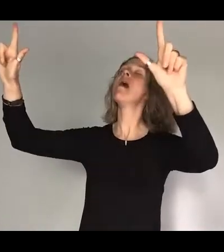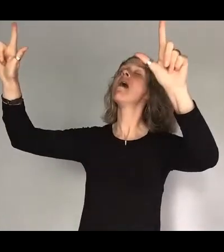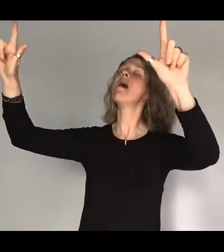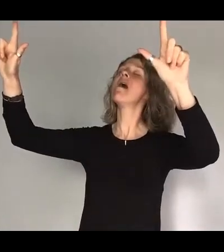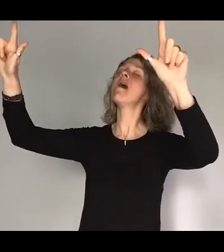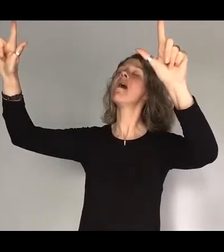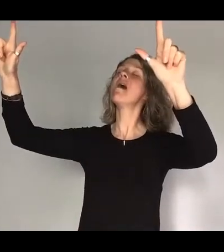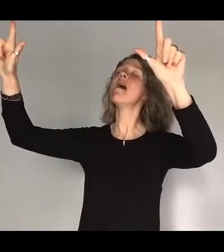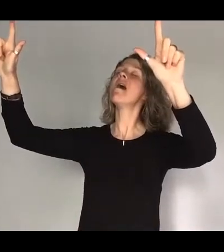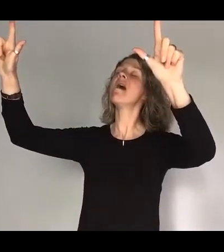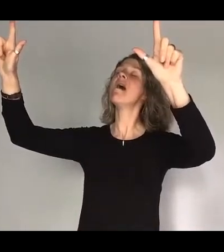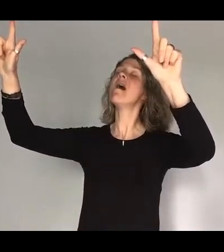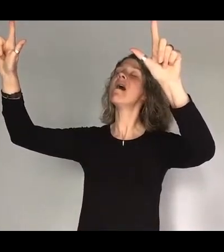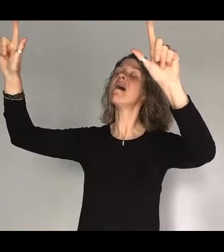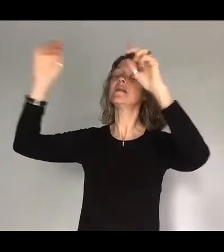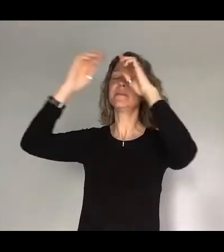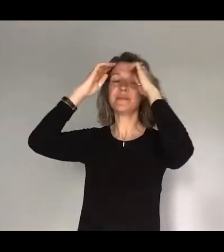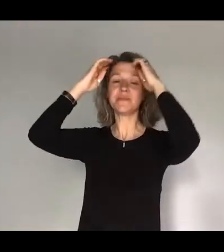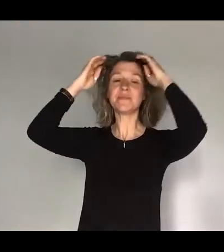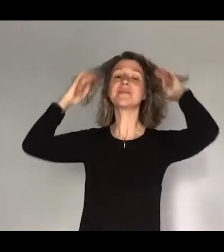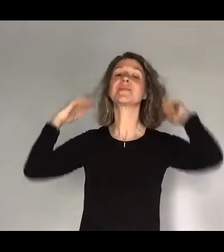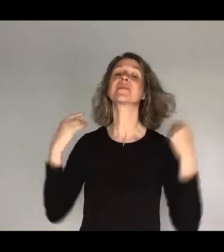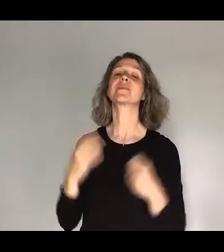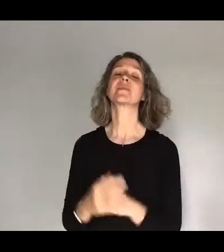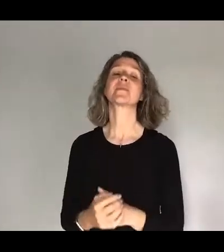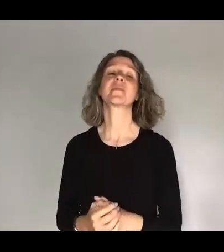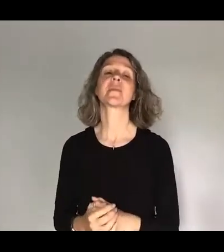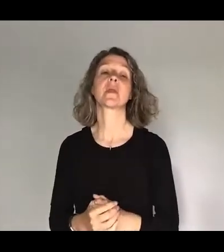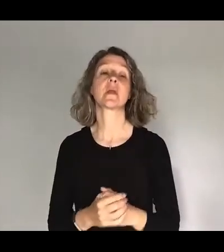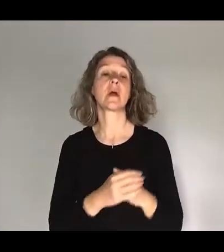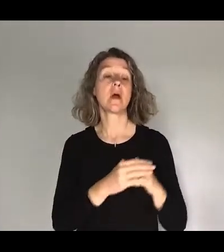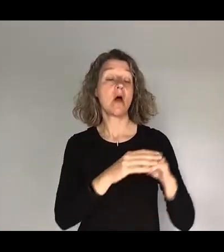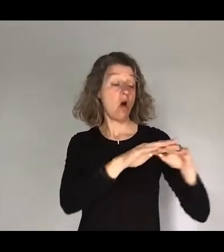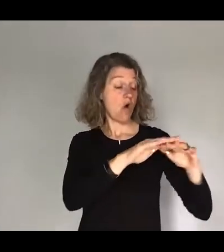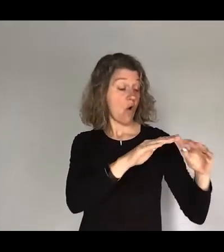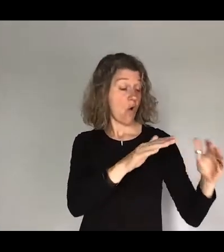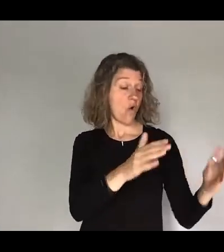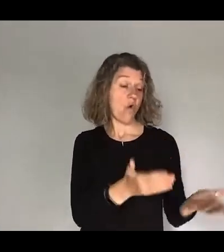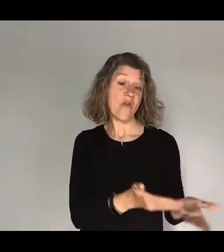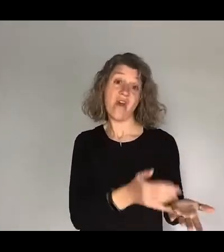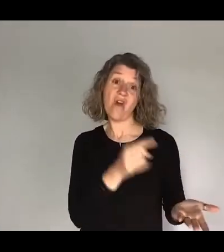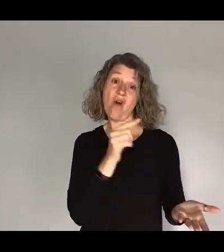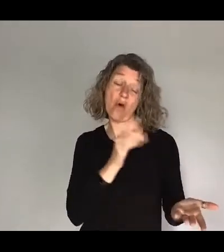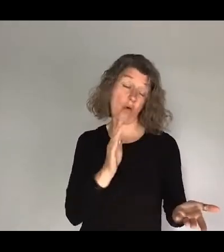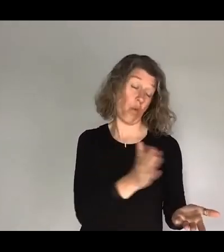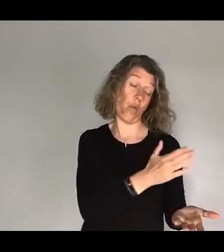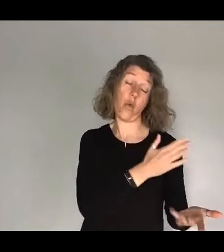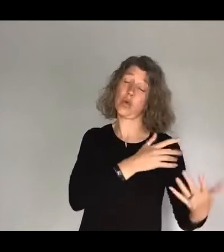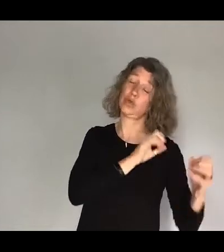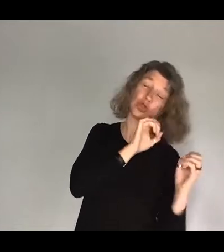Lord. You're so great, Jesus. And oh, the earth will shout